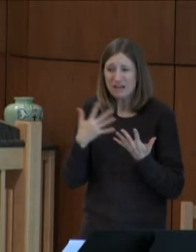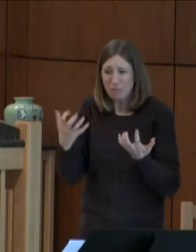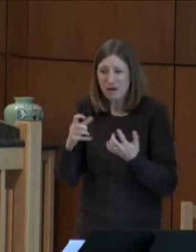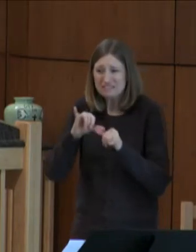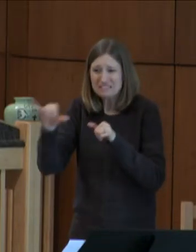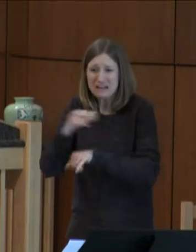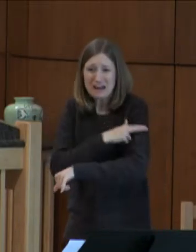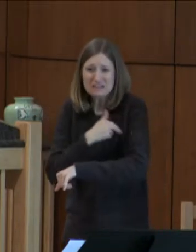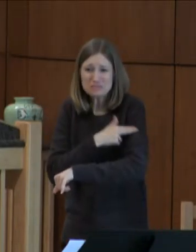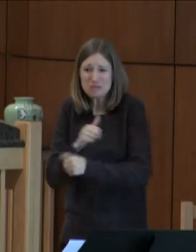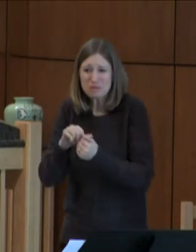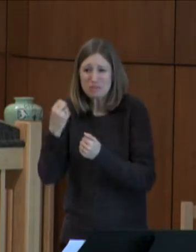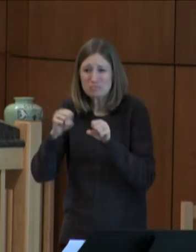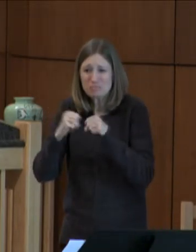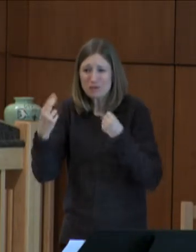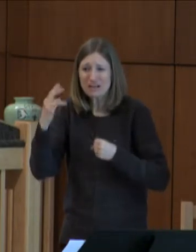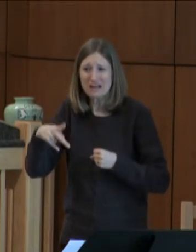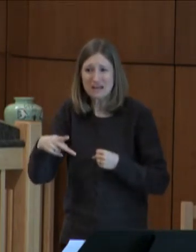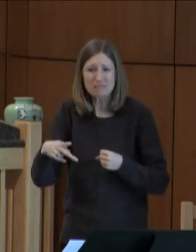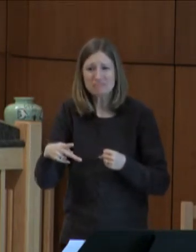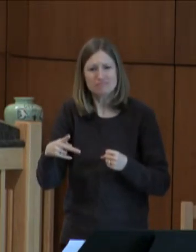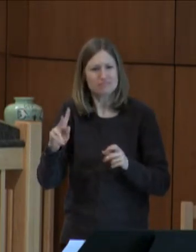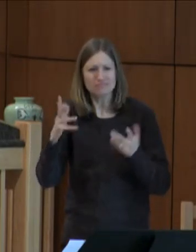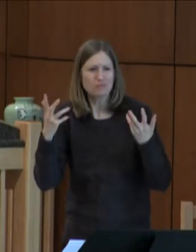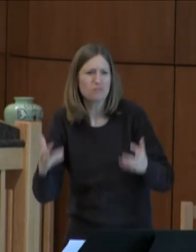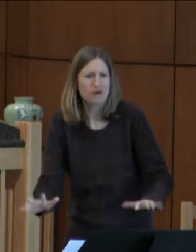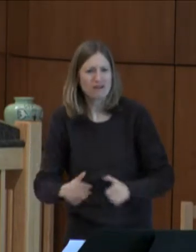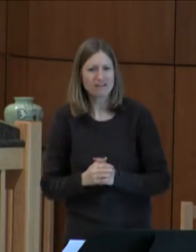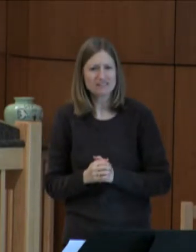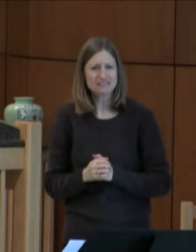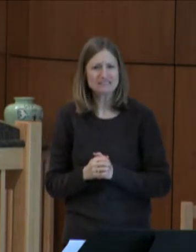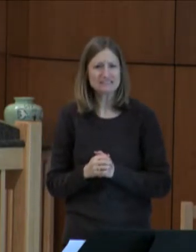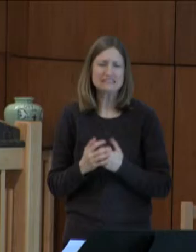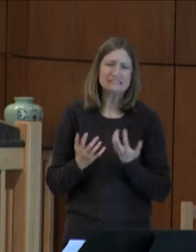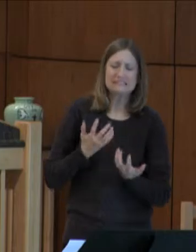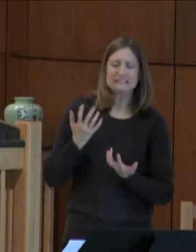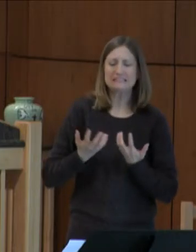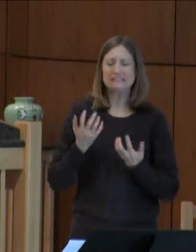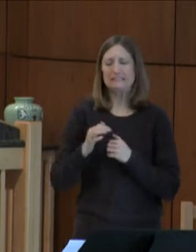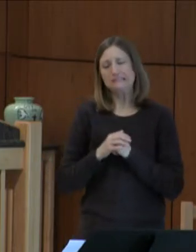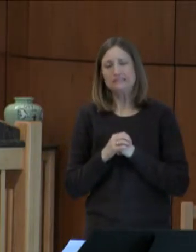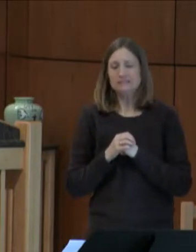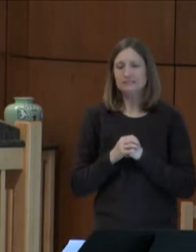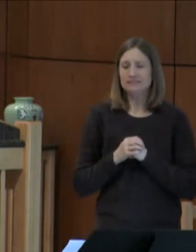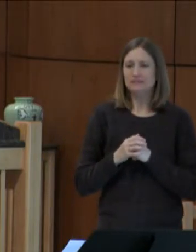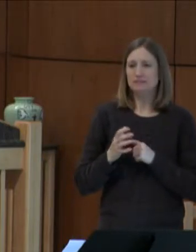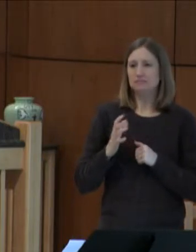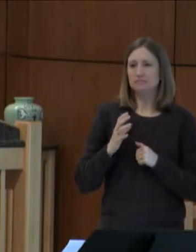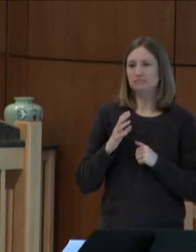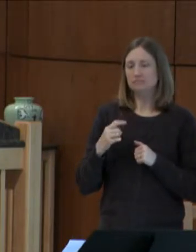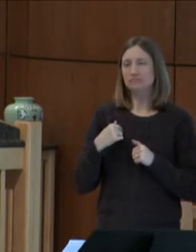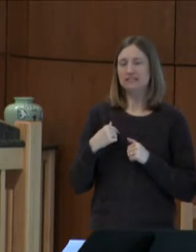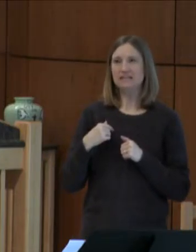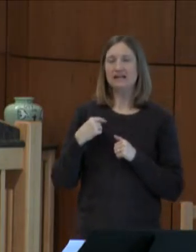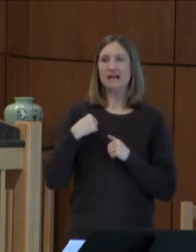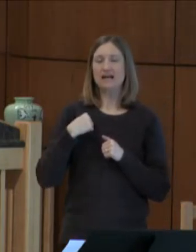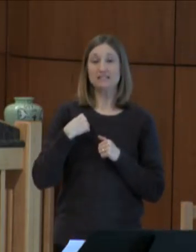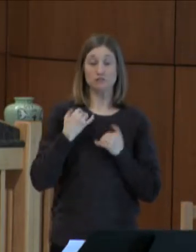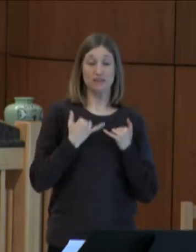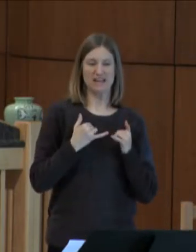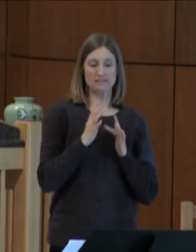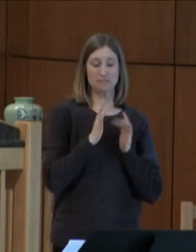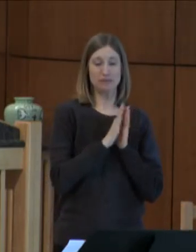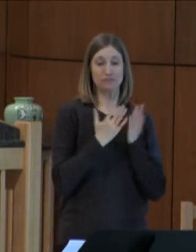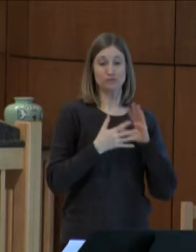and a broken hip sounded pretty painful. I had this Bible story for today